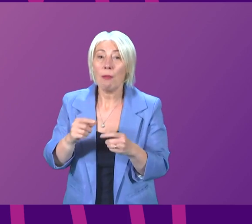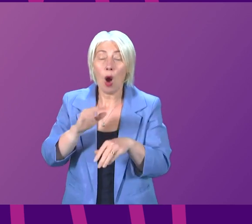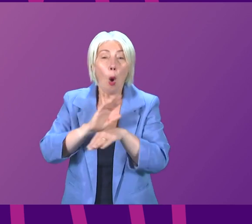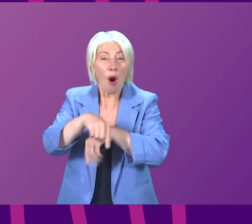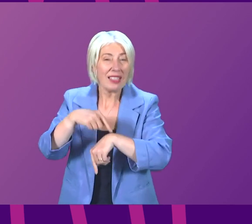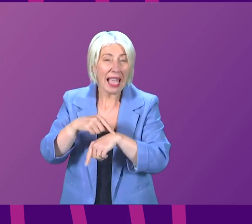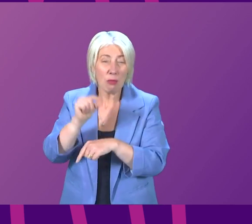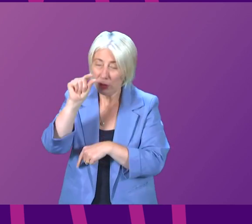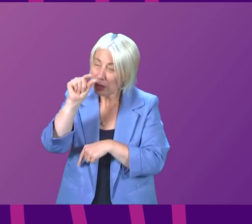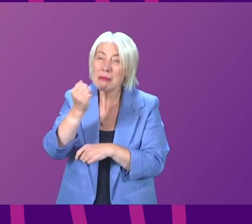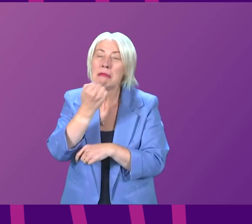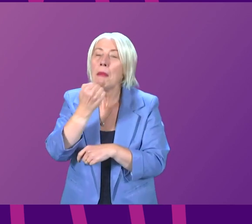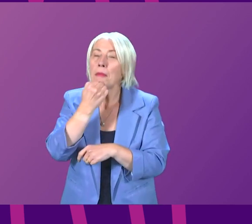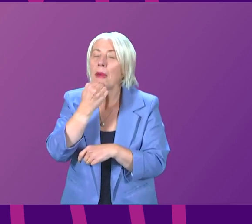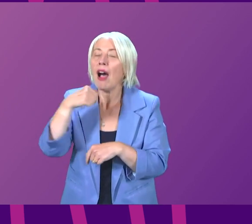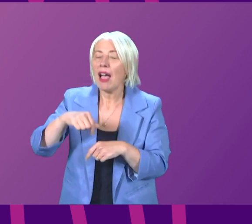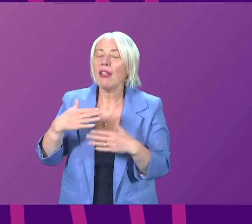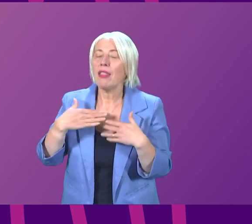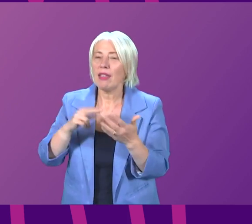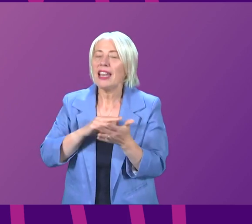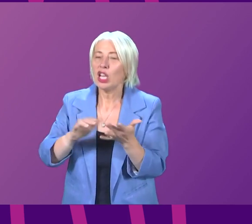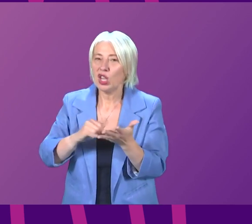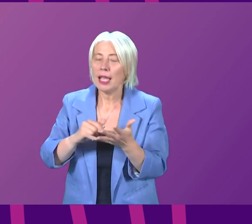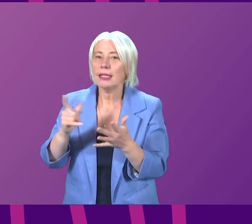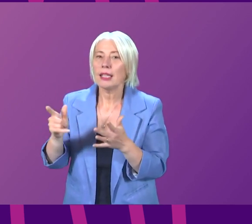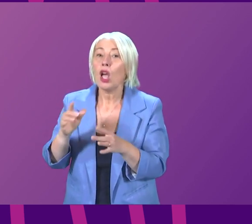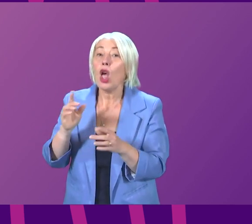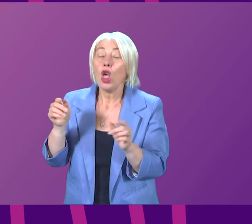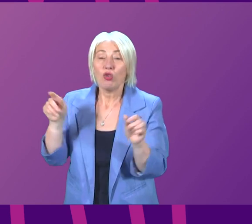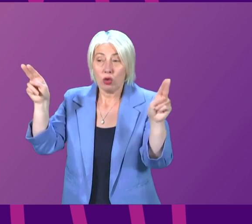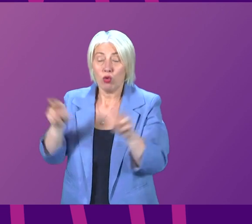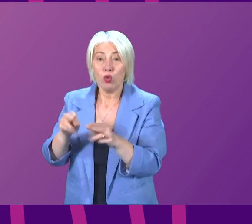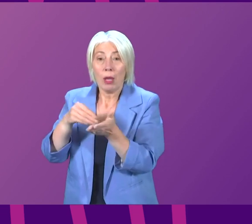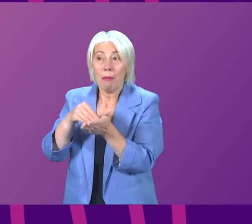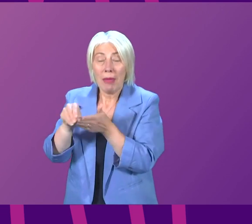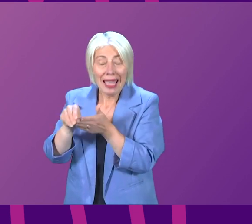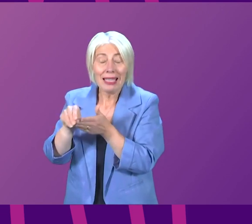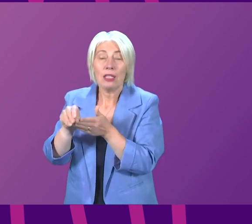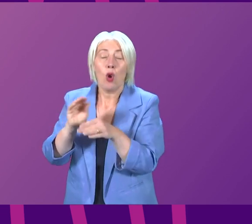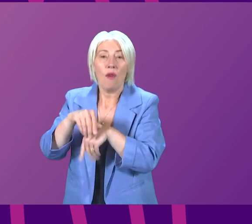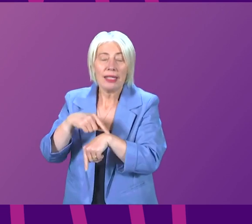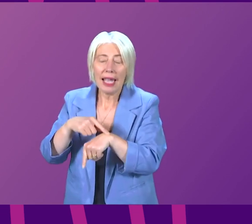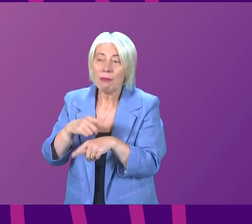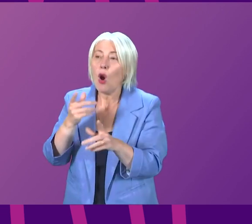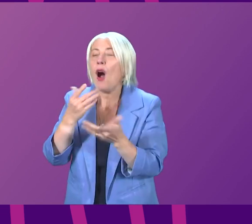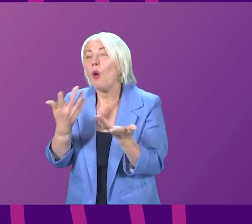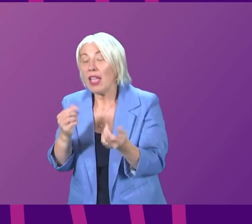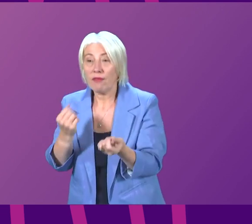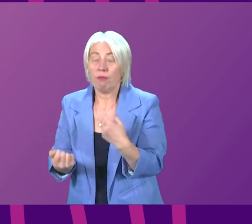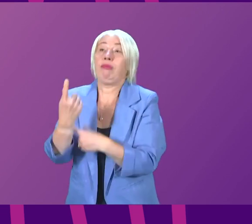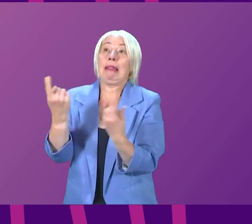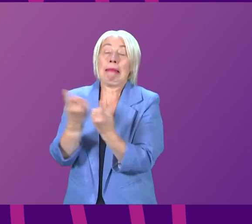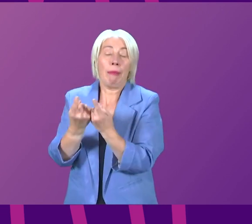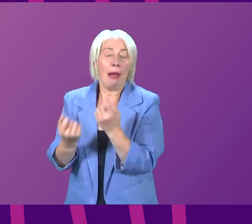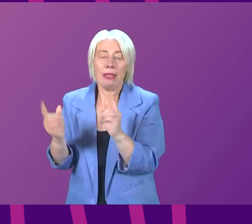service Like most organisations health boards make limited use of paid overtime to help manage unplanned absences alongside the NHS